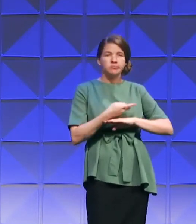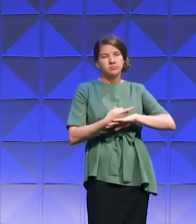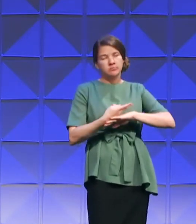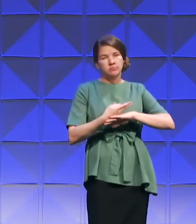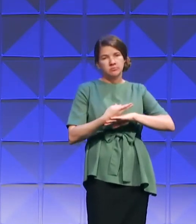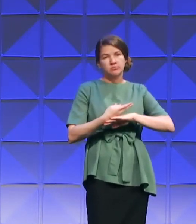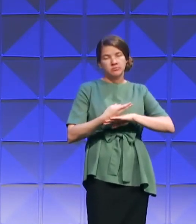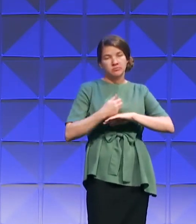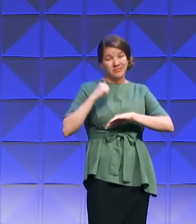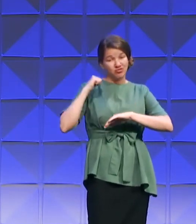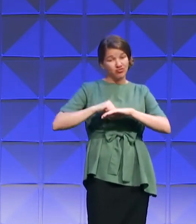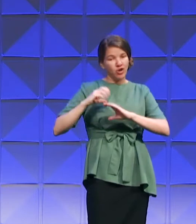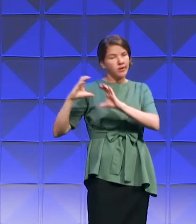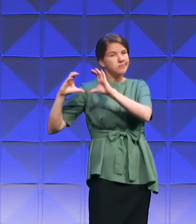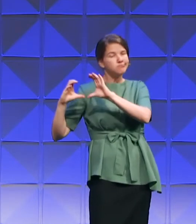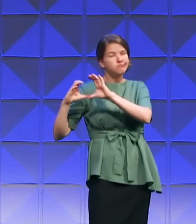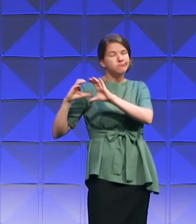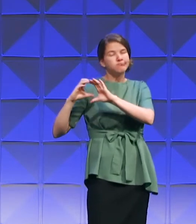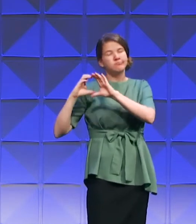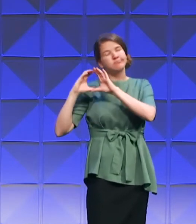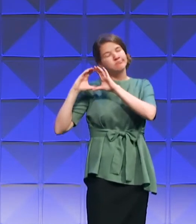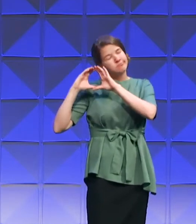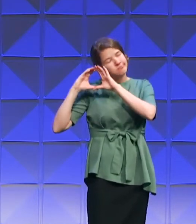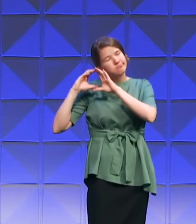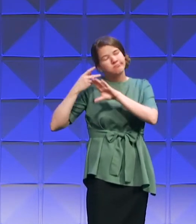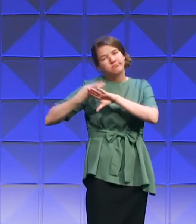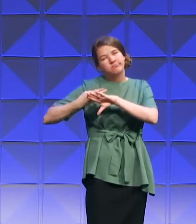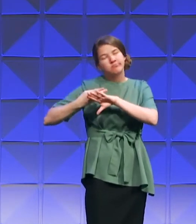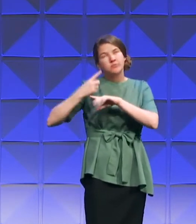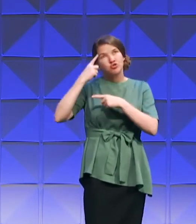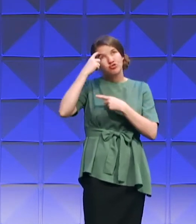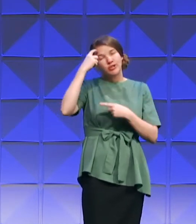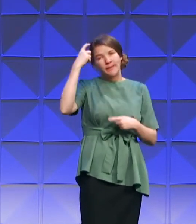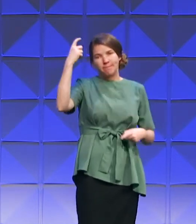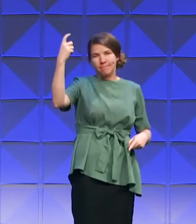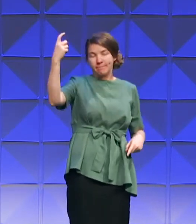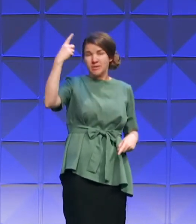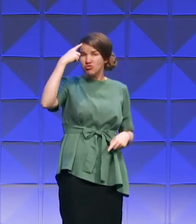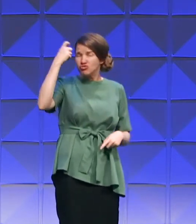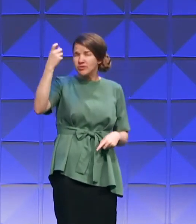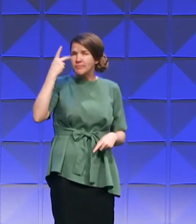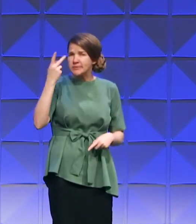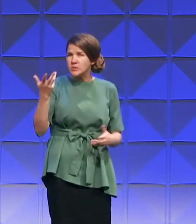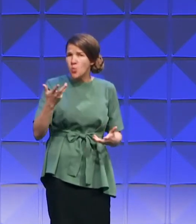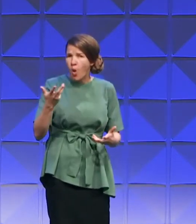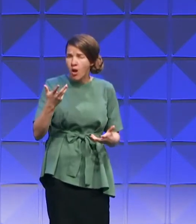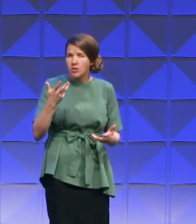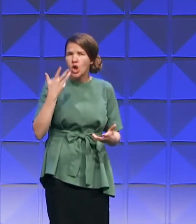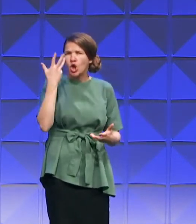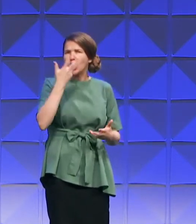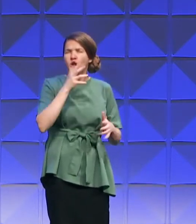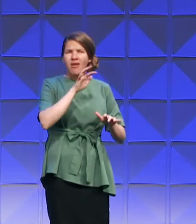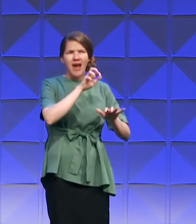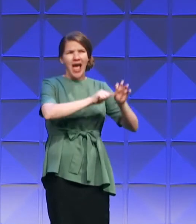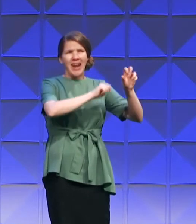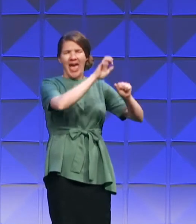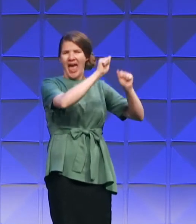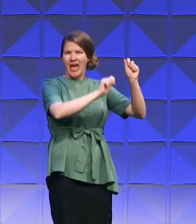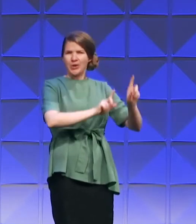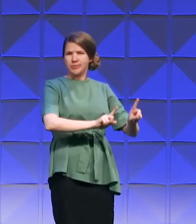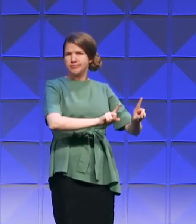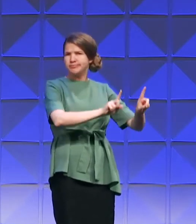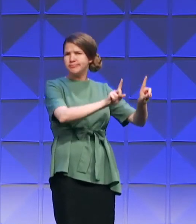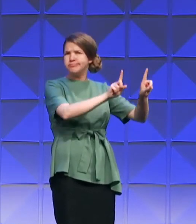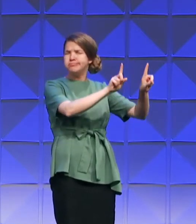upon the stone as a pillow, he has a dream. And in the dream, he sees a ladder. And on this ladder,